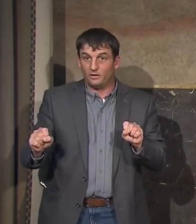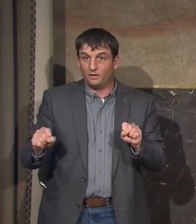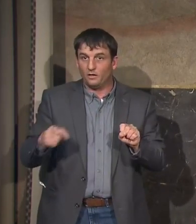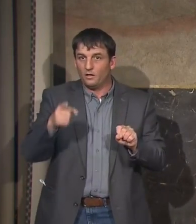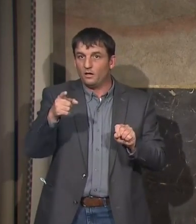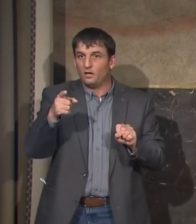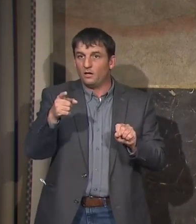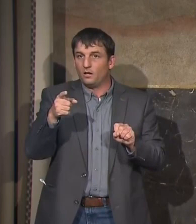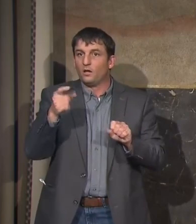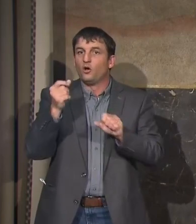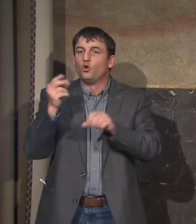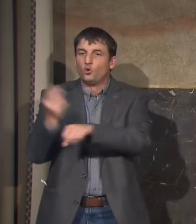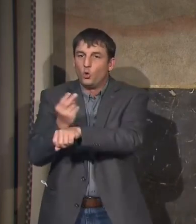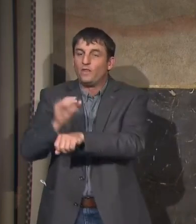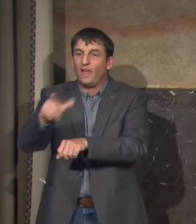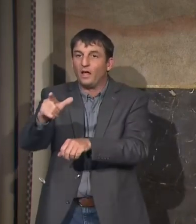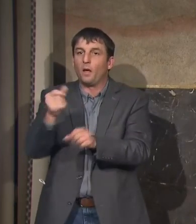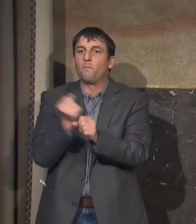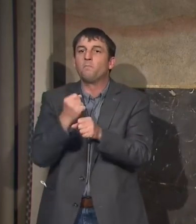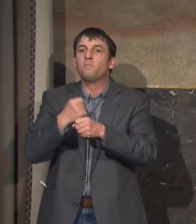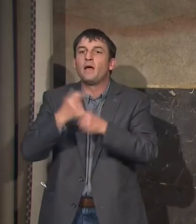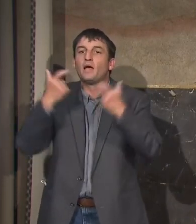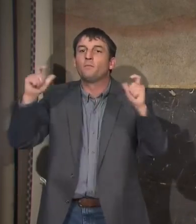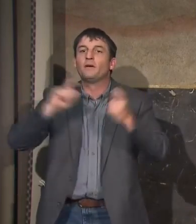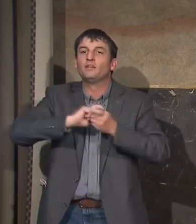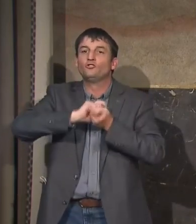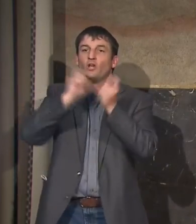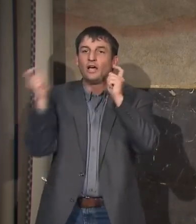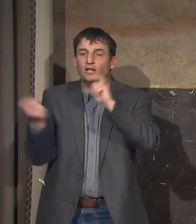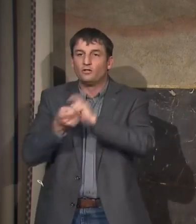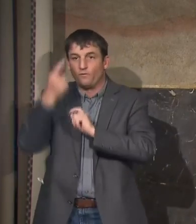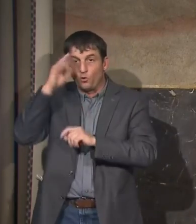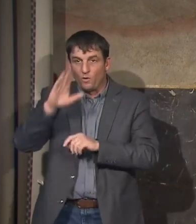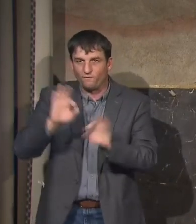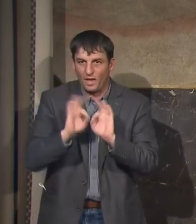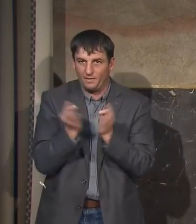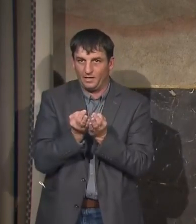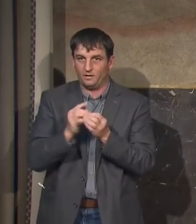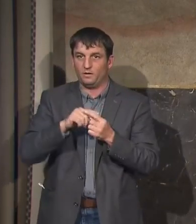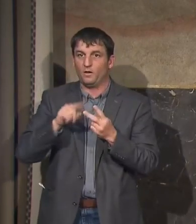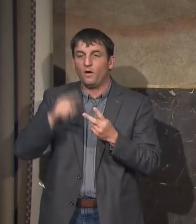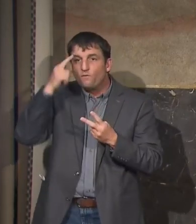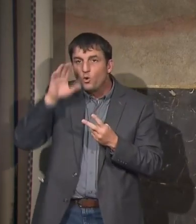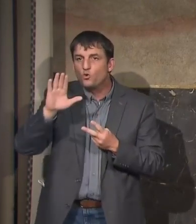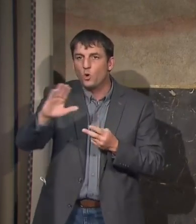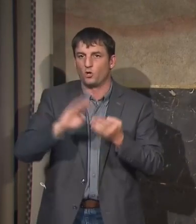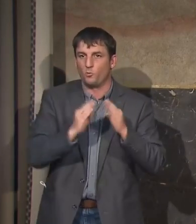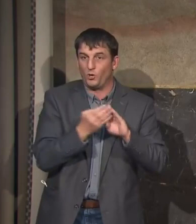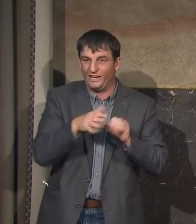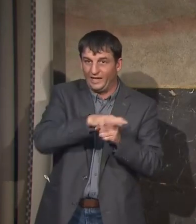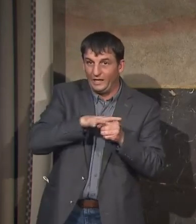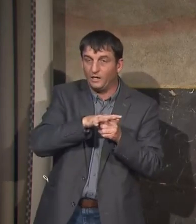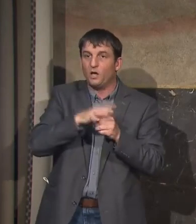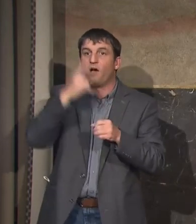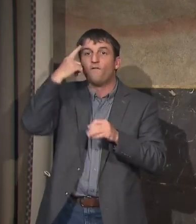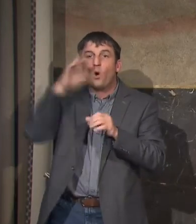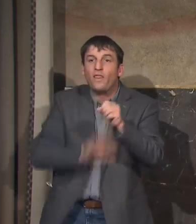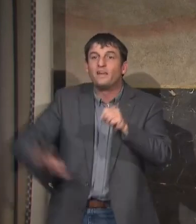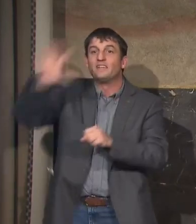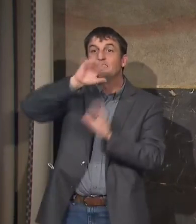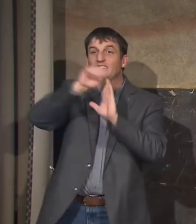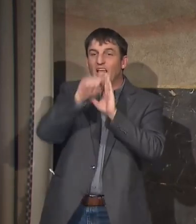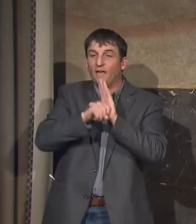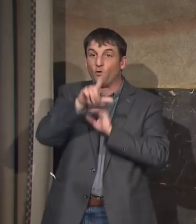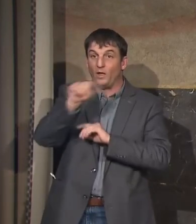make a real difference in your family, in your community, in the state of Louisiana, a real difference in this world. And because